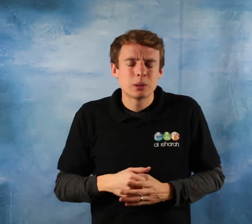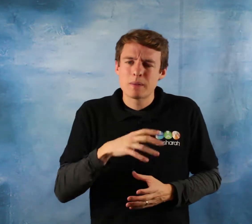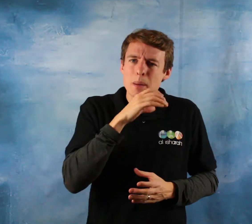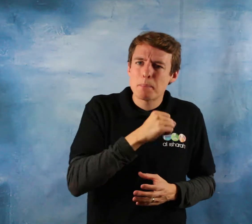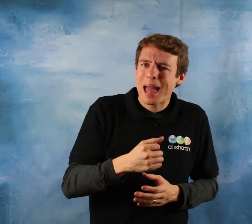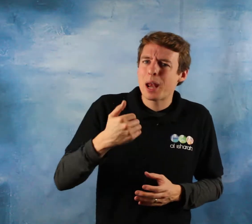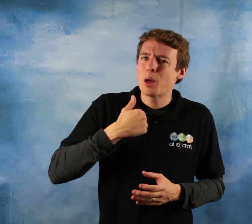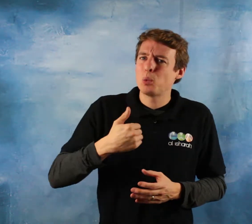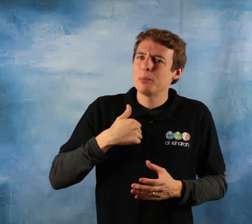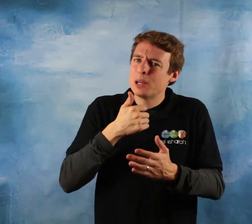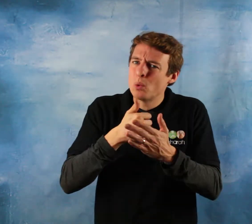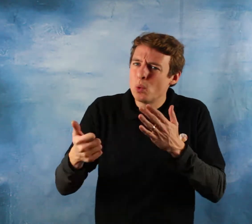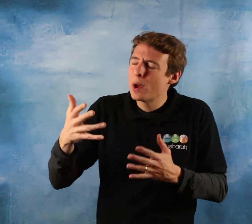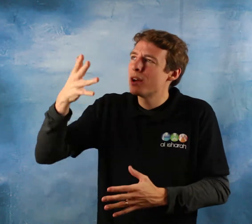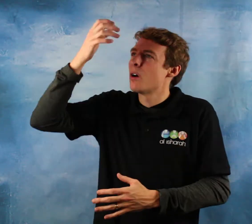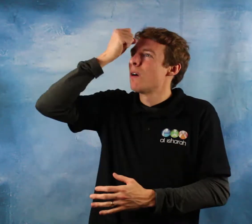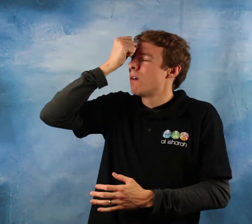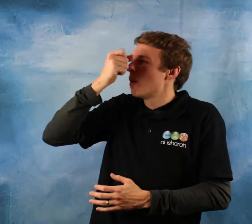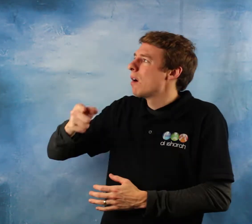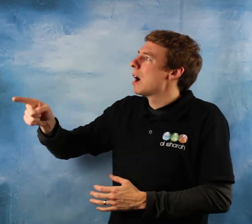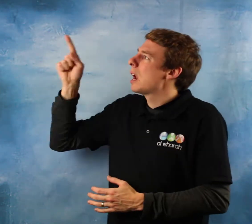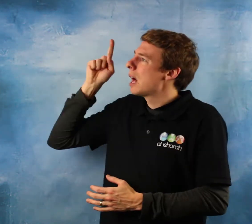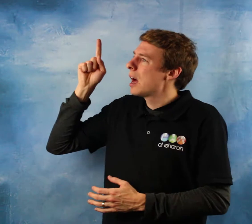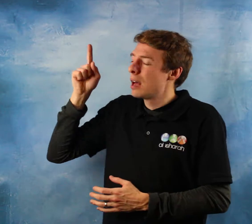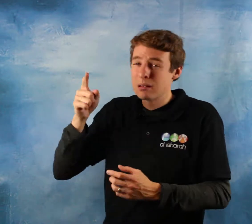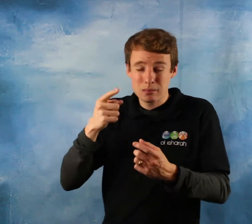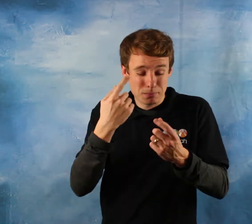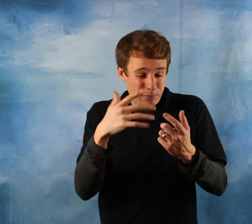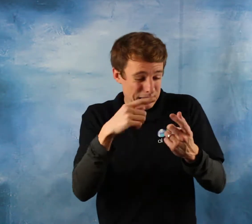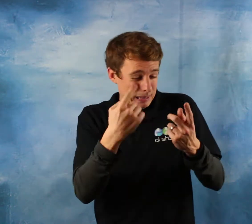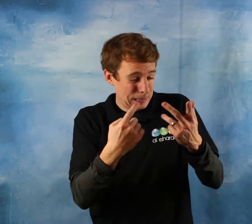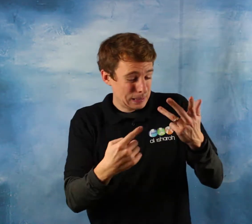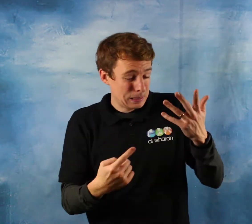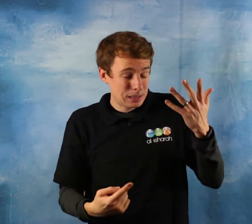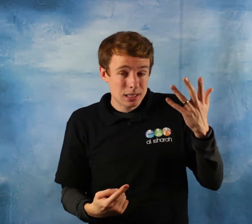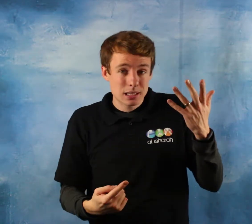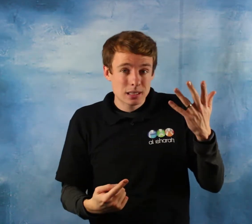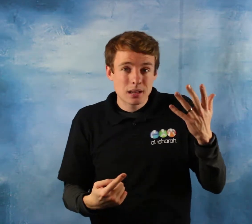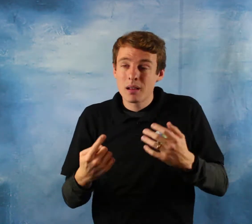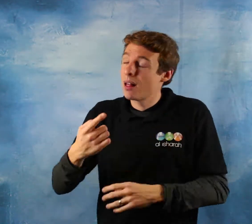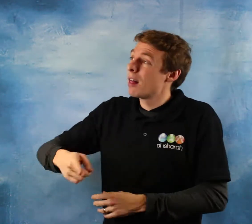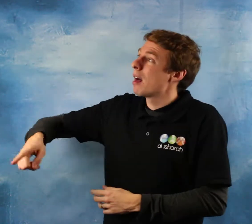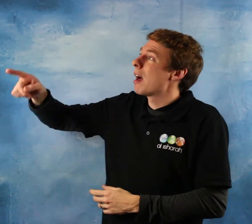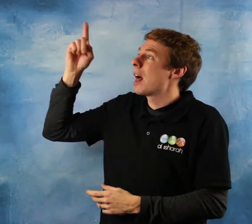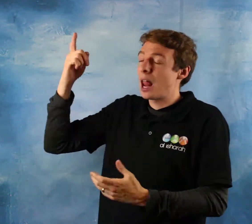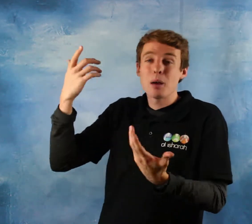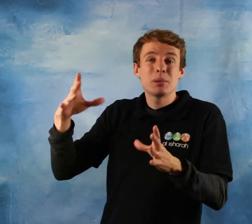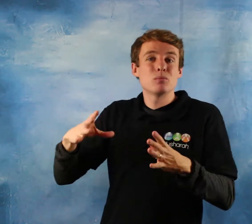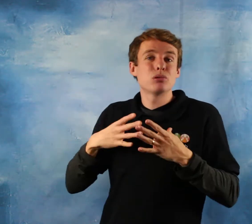for them Allah has prepared forgiveness and a great reward. Therefore reward my dear respected brothers and sisters